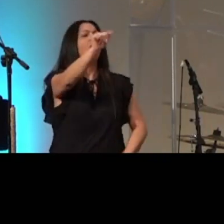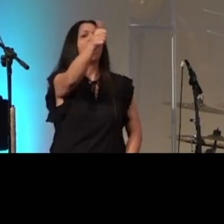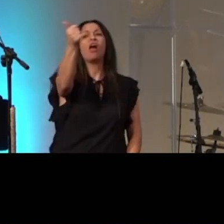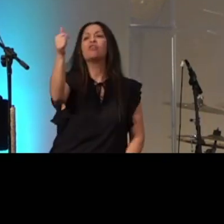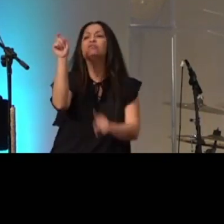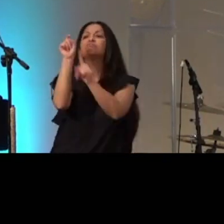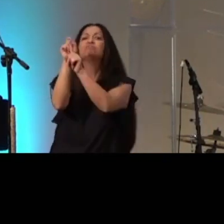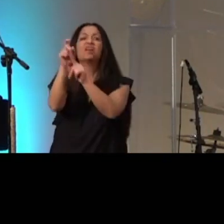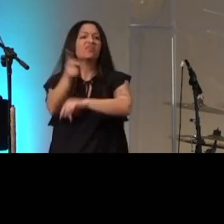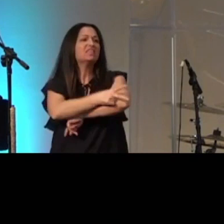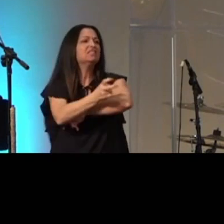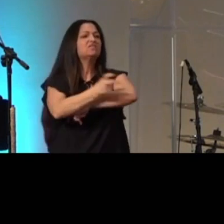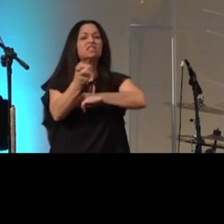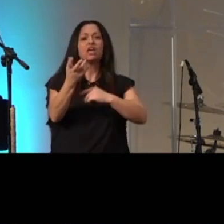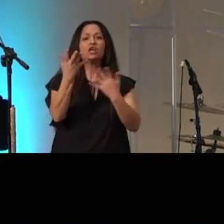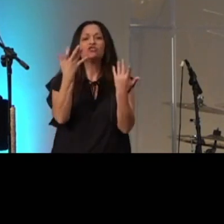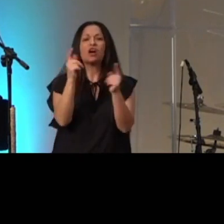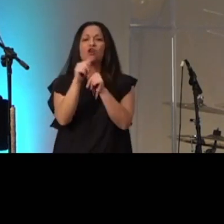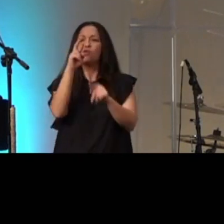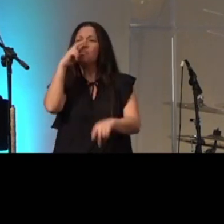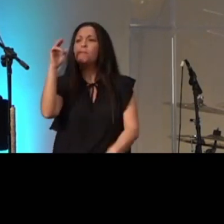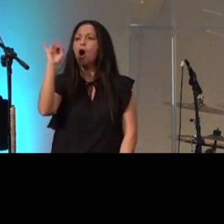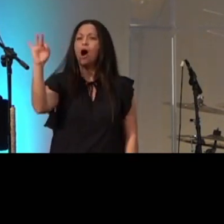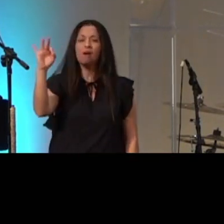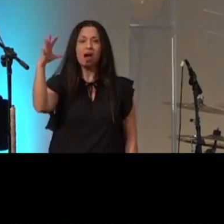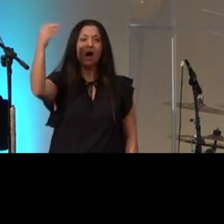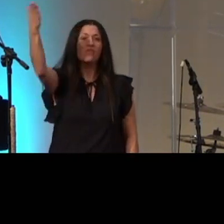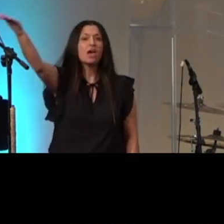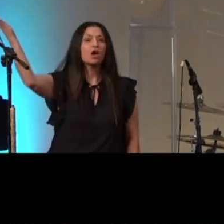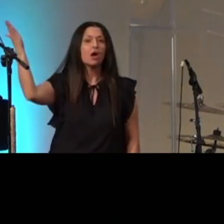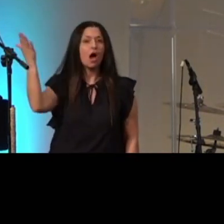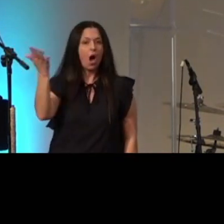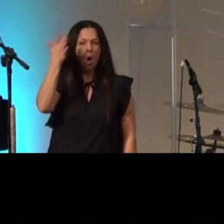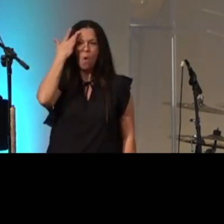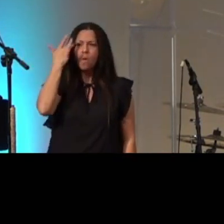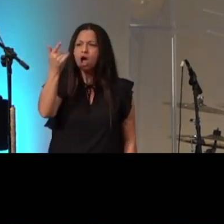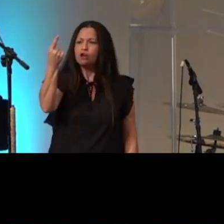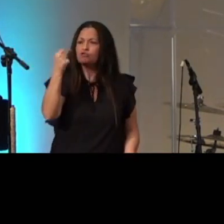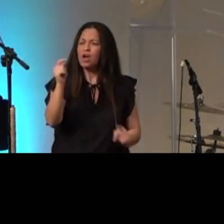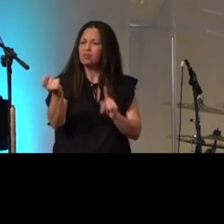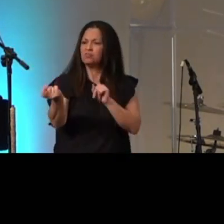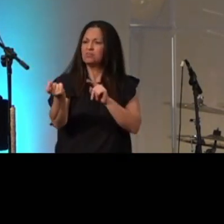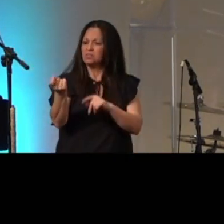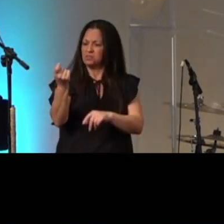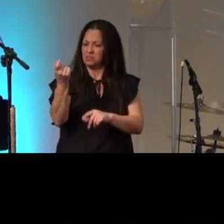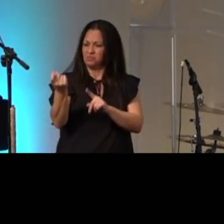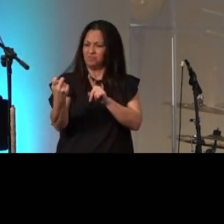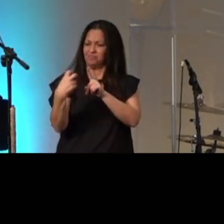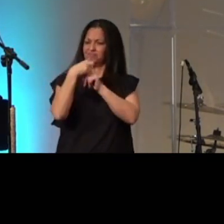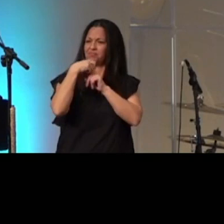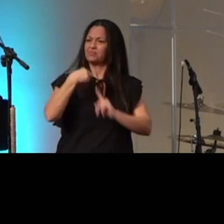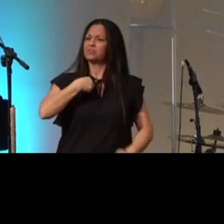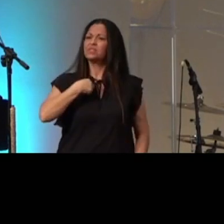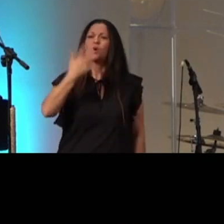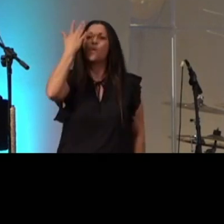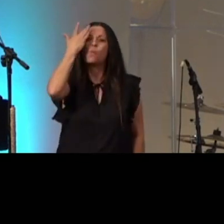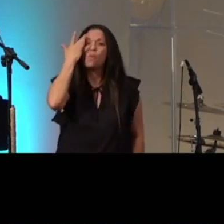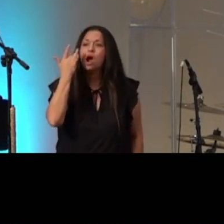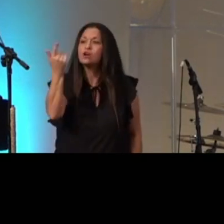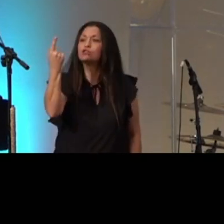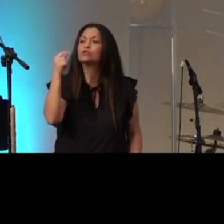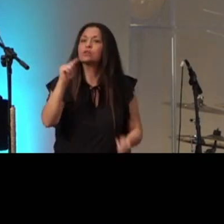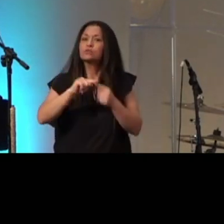scammers and thieves and guys who are trying to rip you off out there why are you trying to do this to me why are you trying to